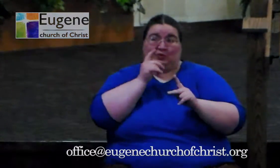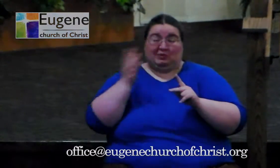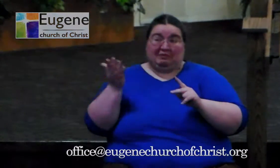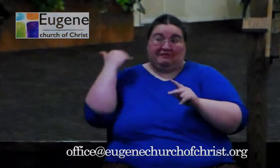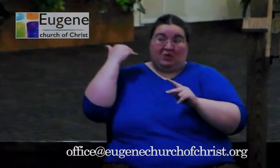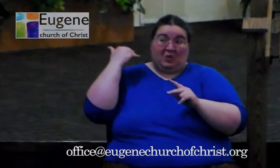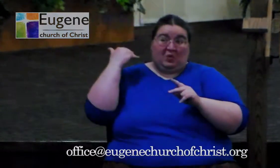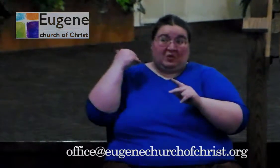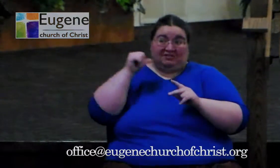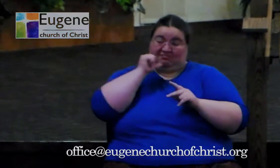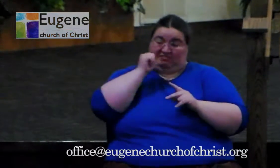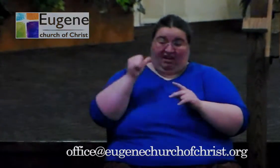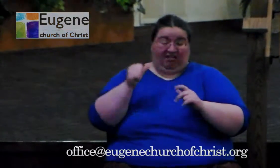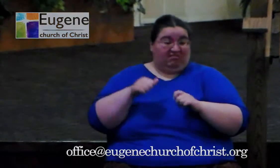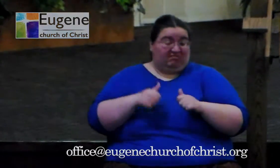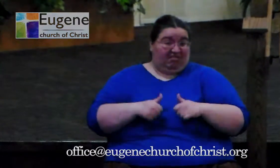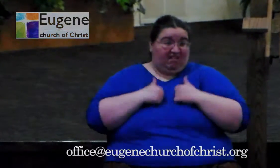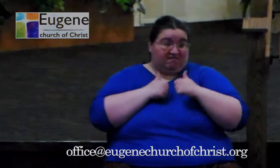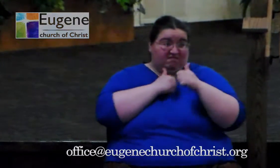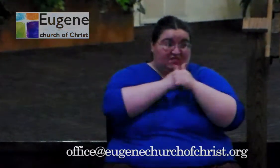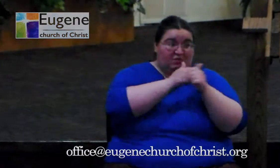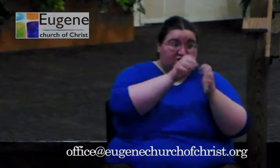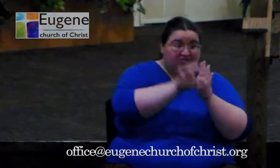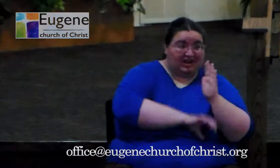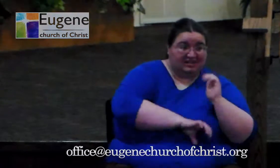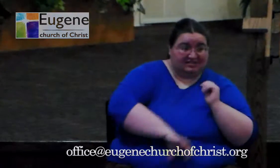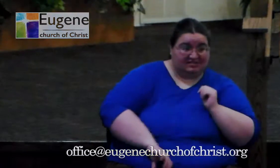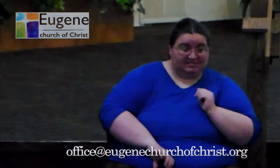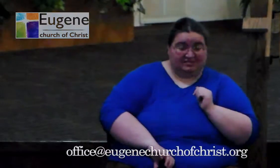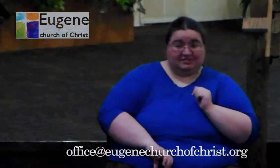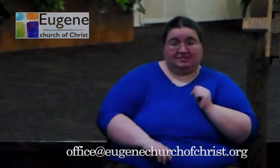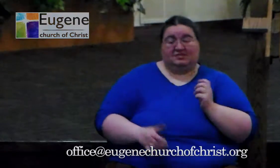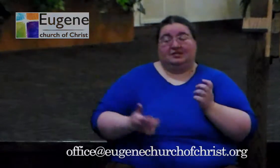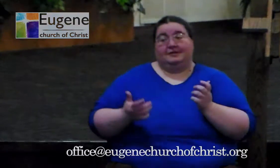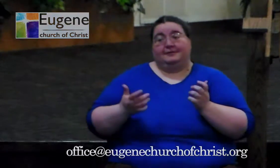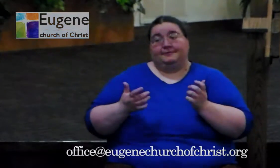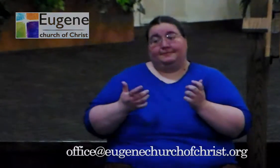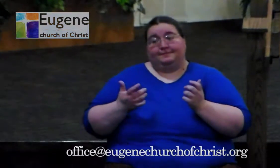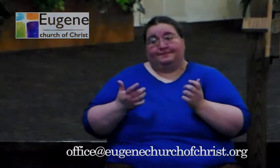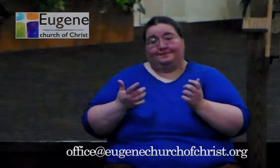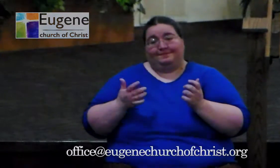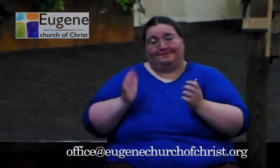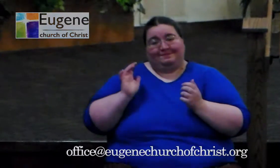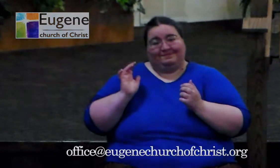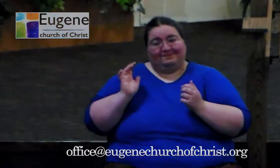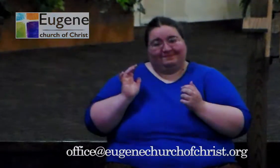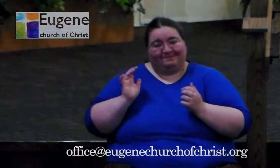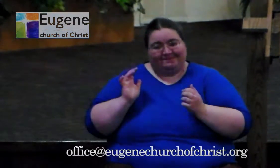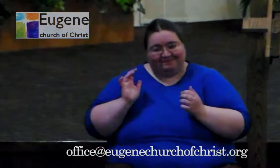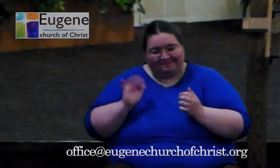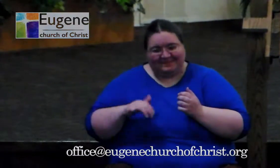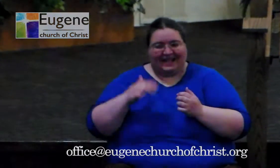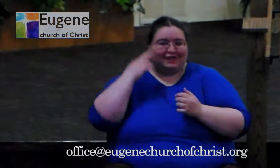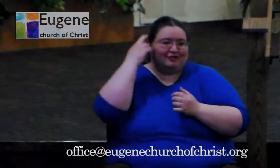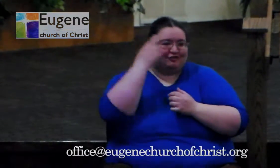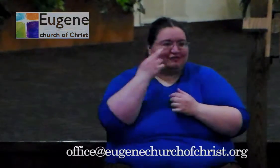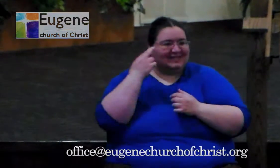was not living at different points in life. And to them, I cannot, which again is a piece of why we go